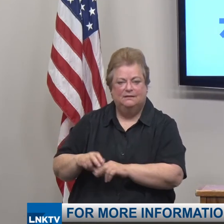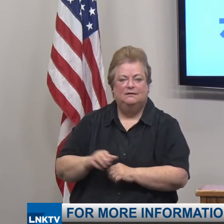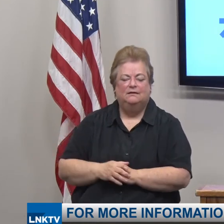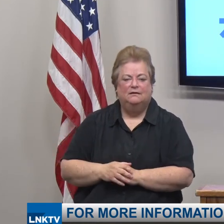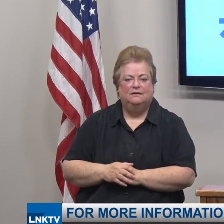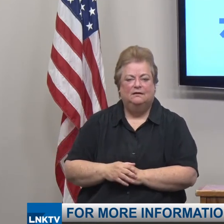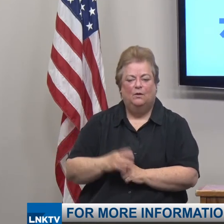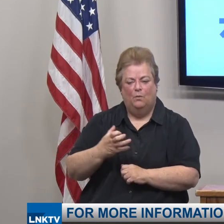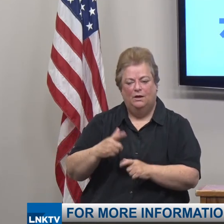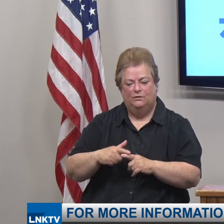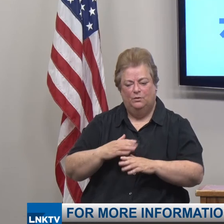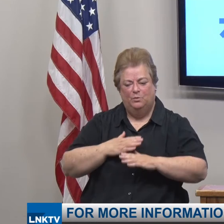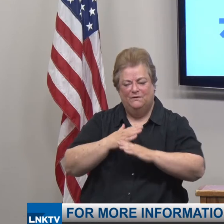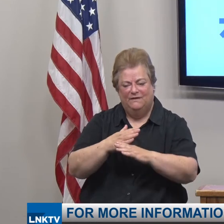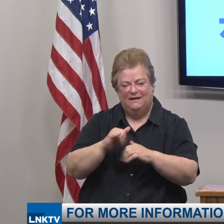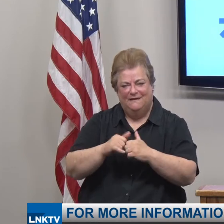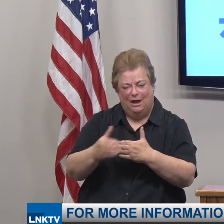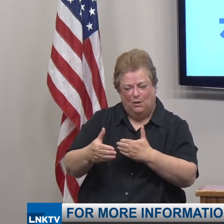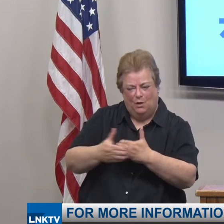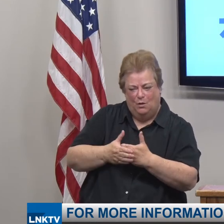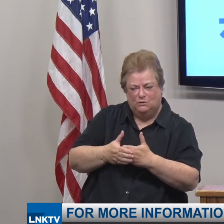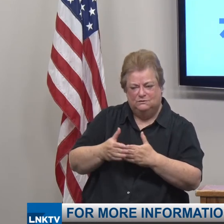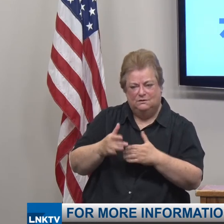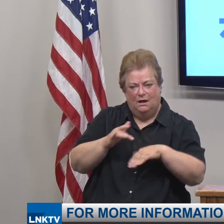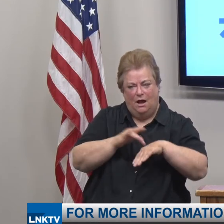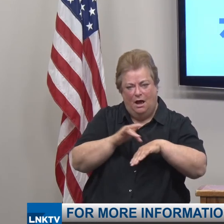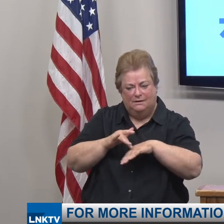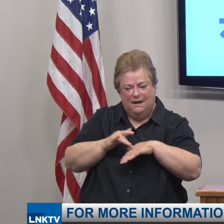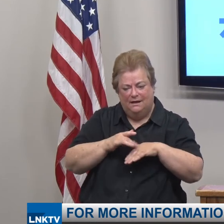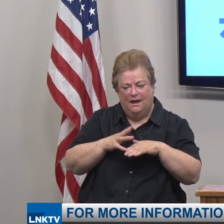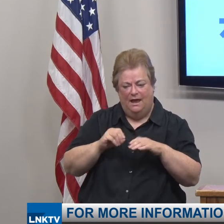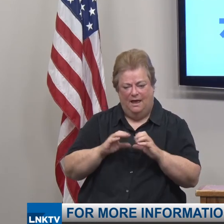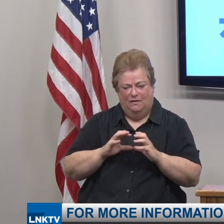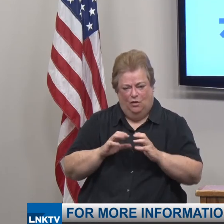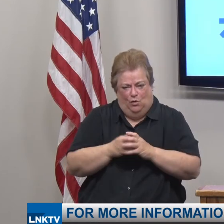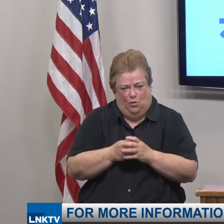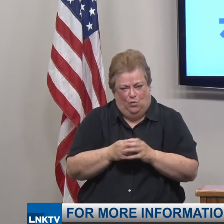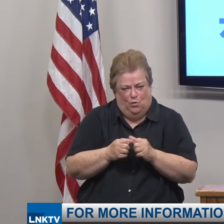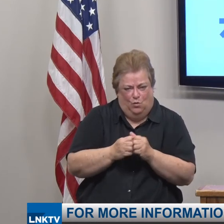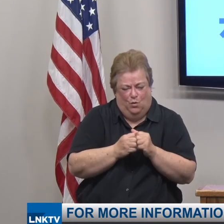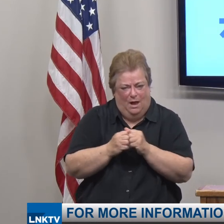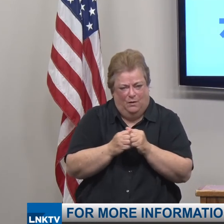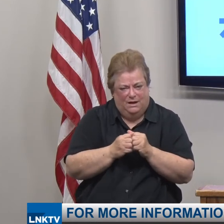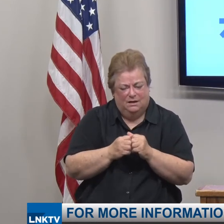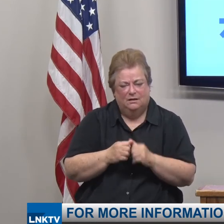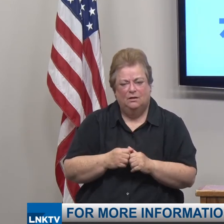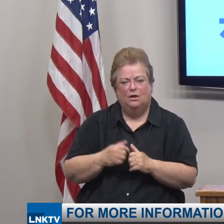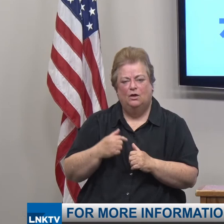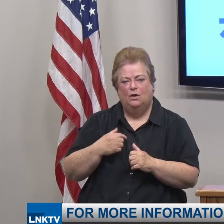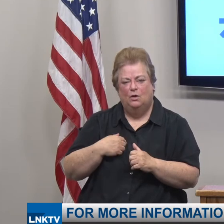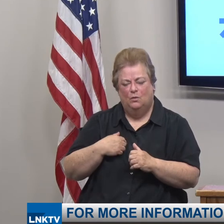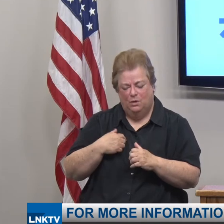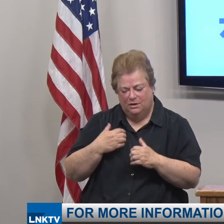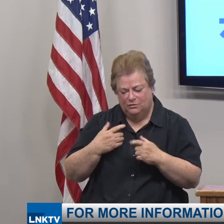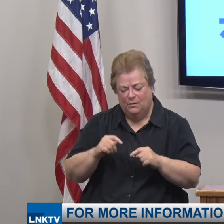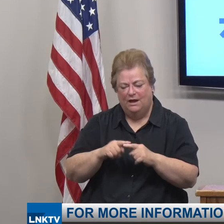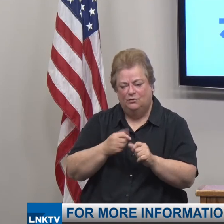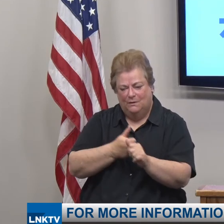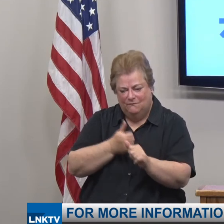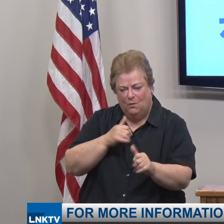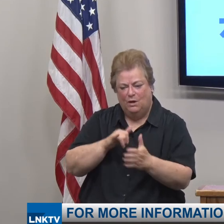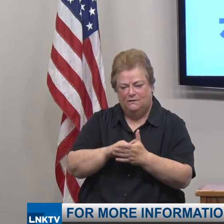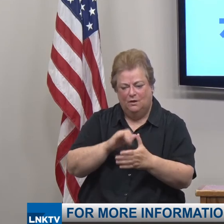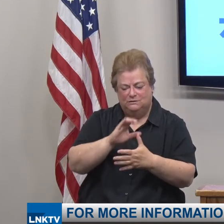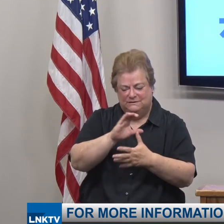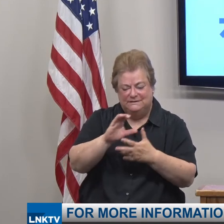is to try to prevent that close contact and crowdedness that those are, if we're trying to avoid the three C's, staying seated and